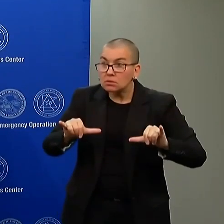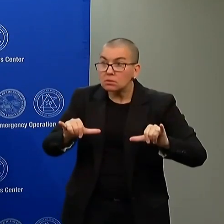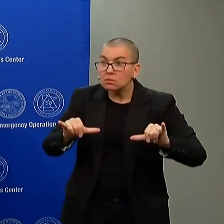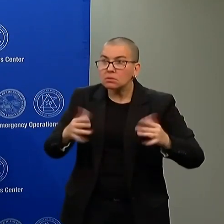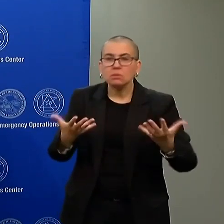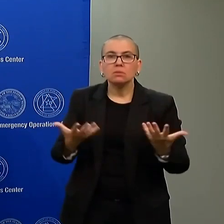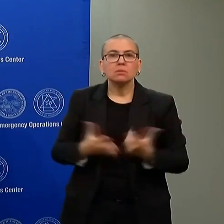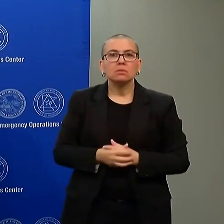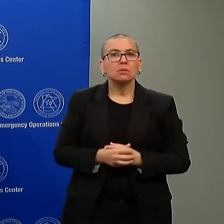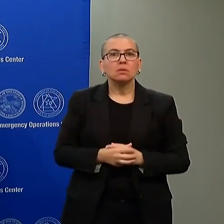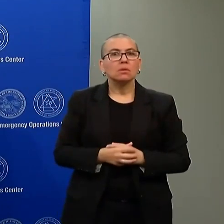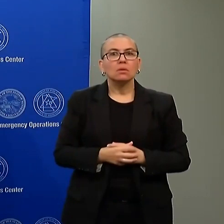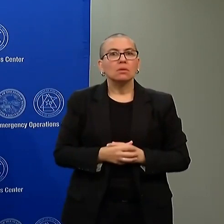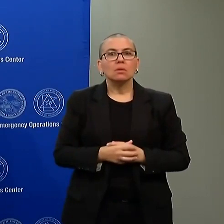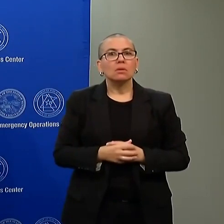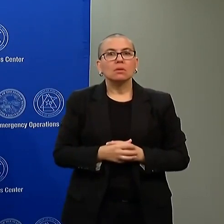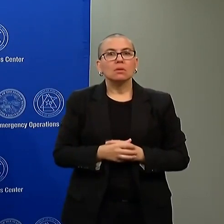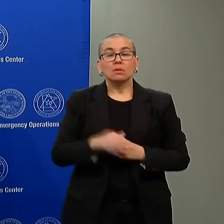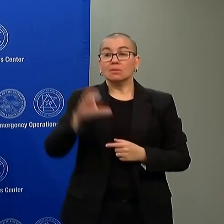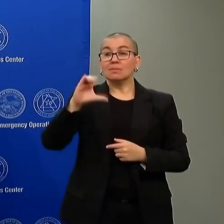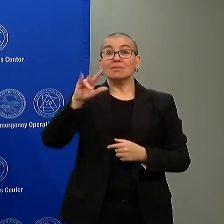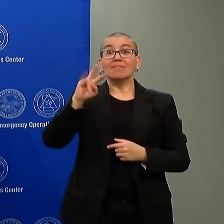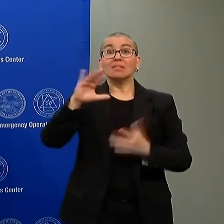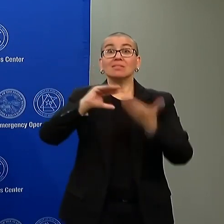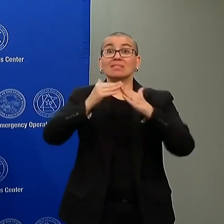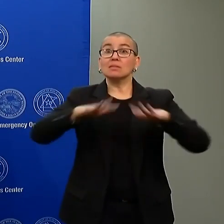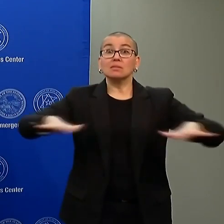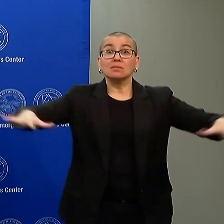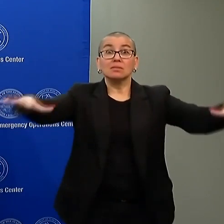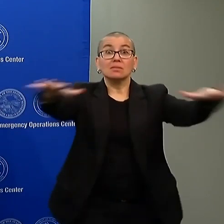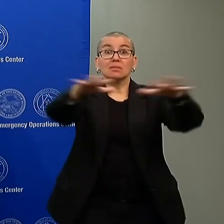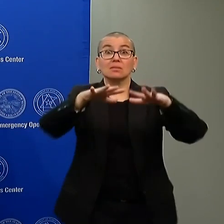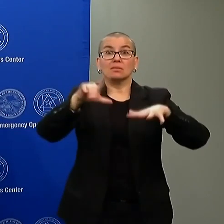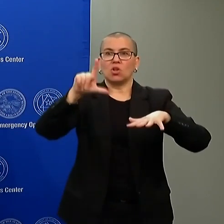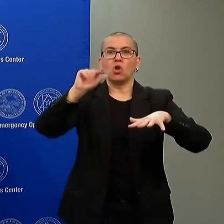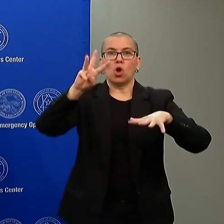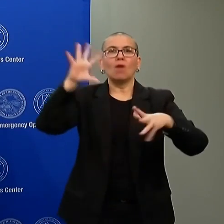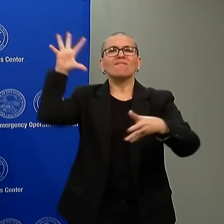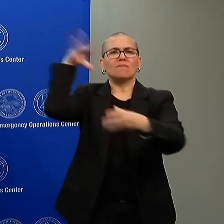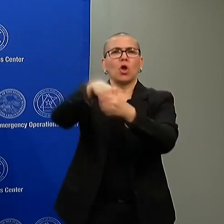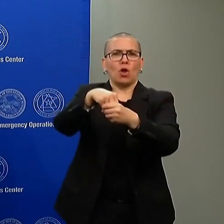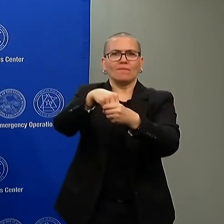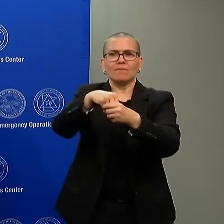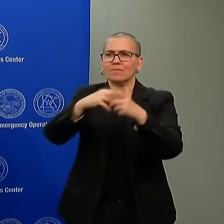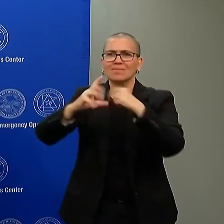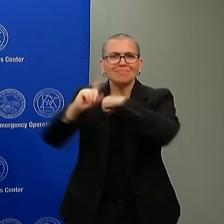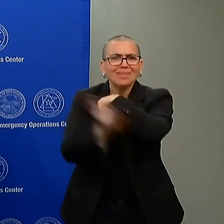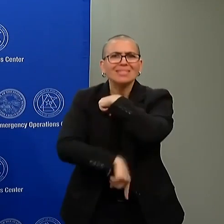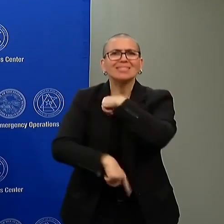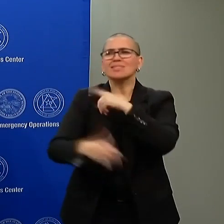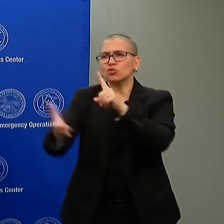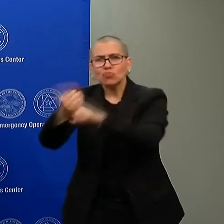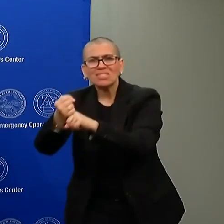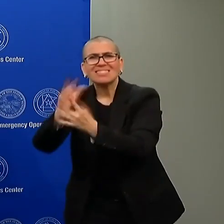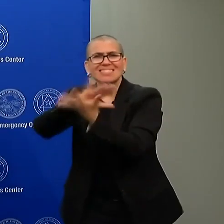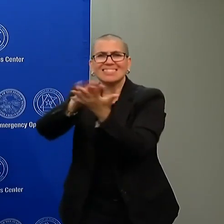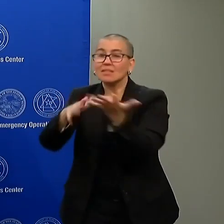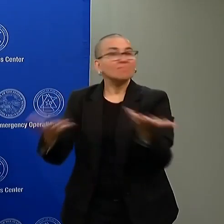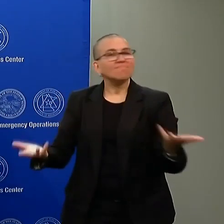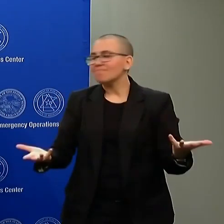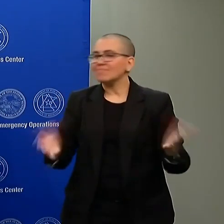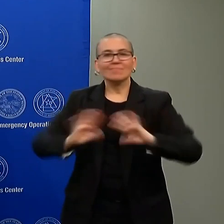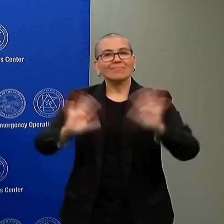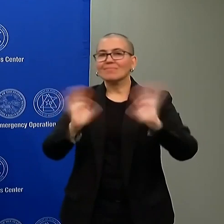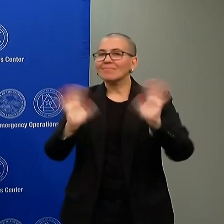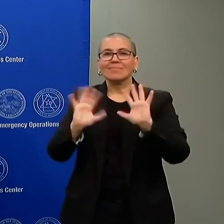say civil society is not maintained just by laws and the threat of punishments. It's maintained by the sense of a social compact that we share the same